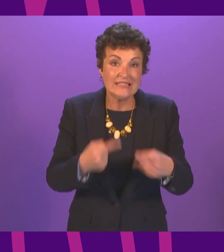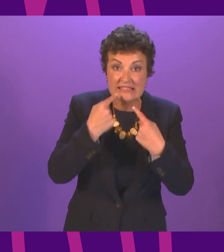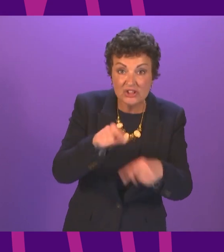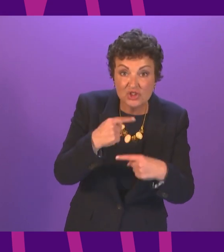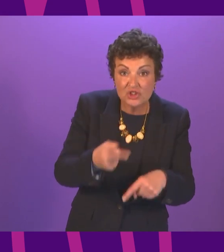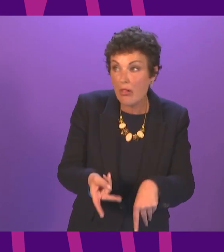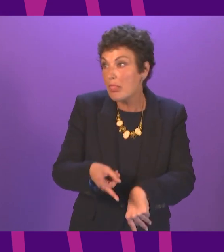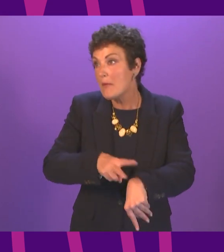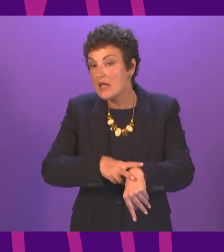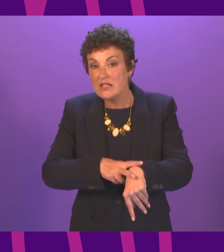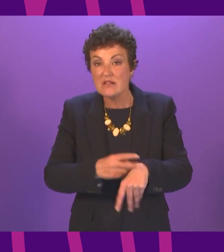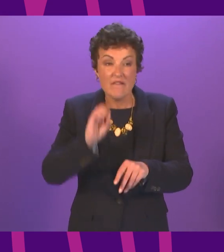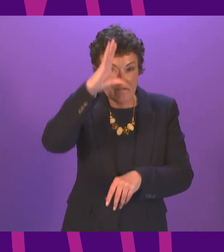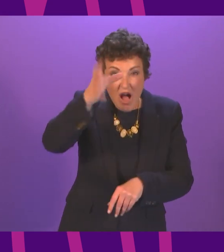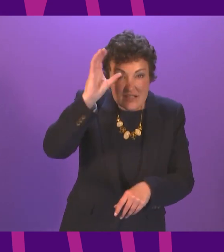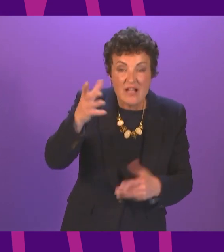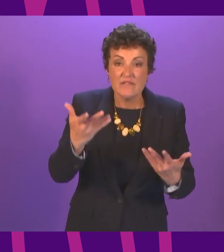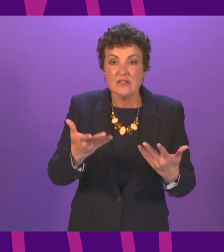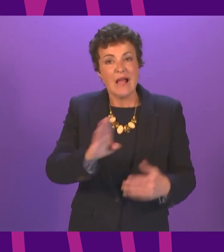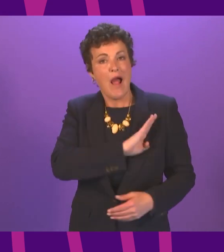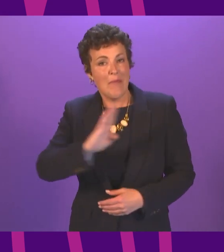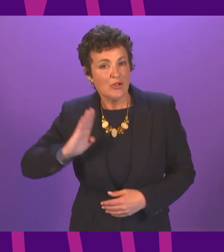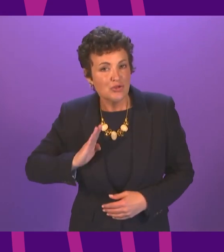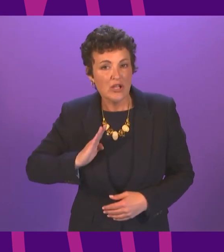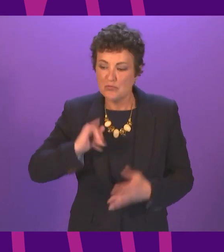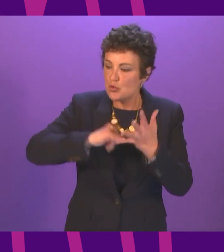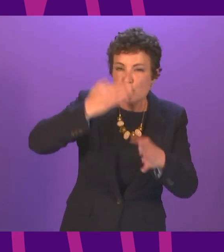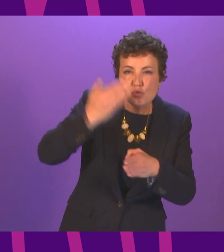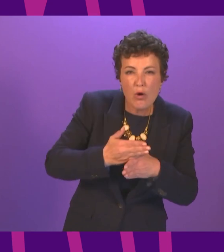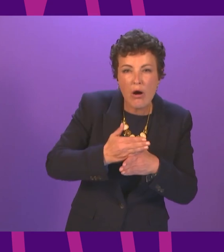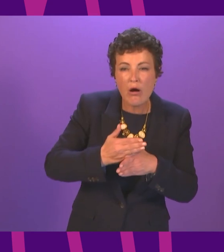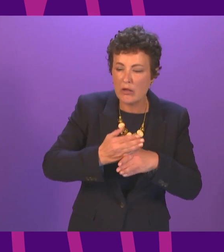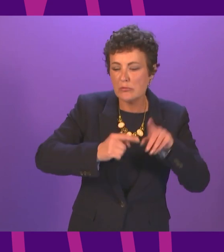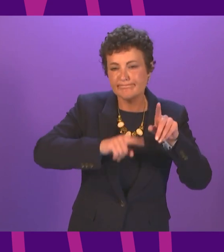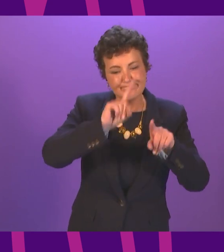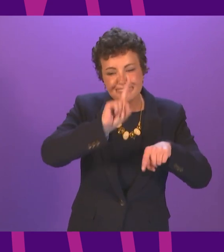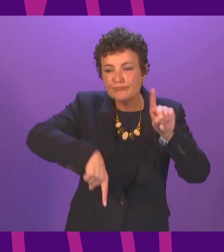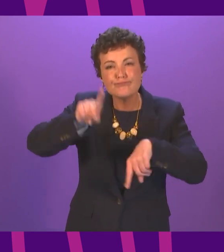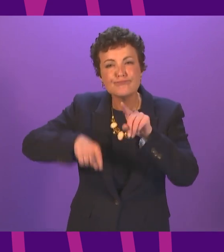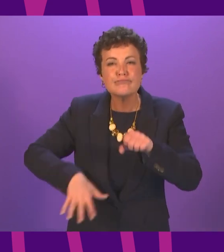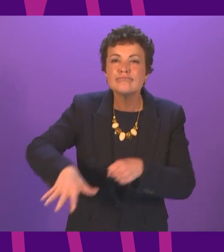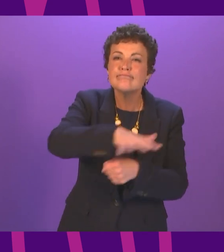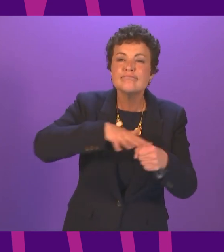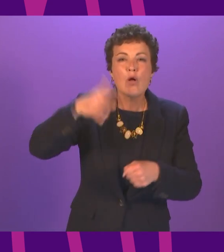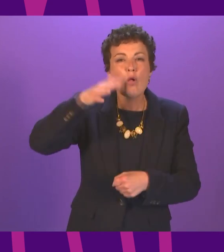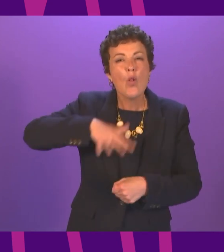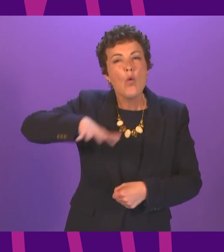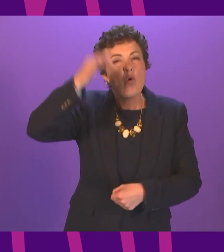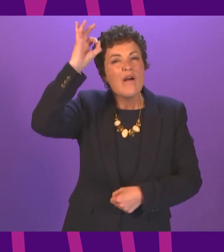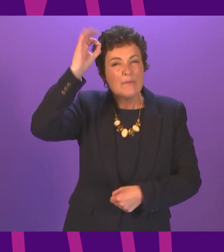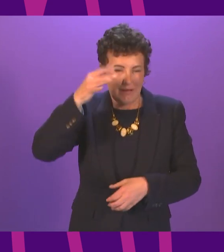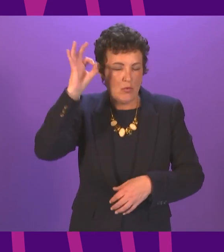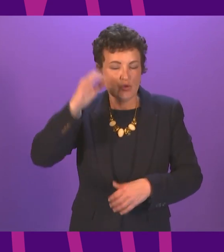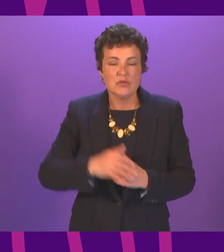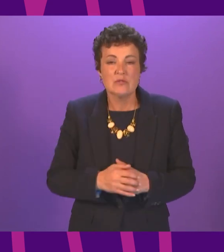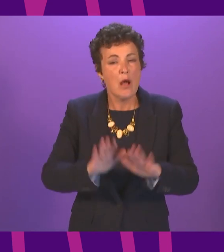teaching, the police, the fire service, the military, in social work and across local government. We should also recognise that it